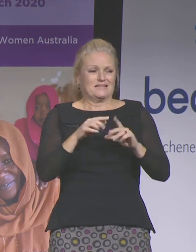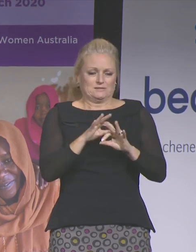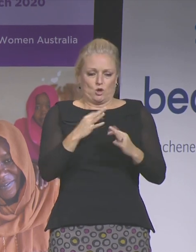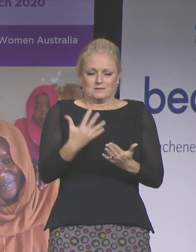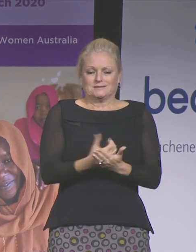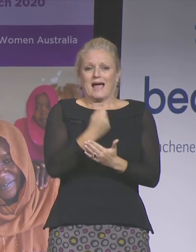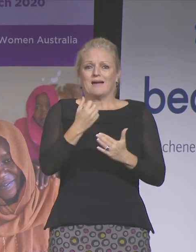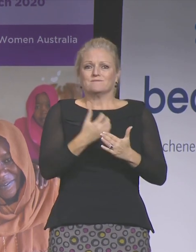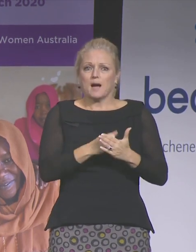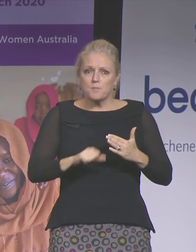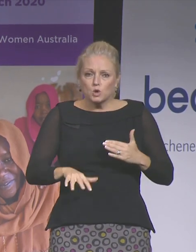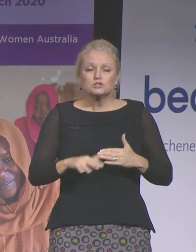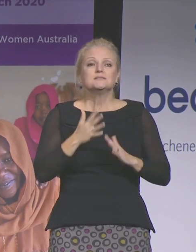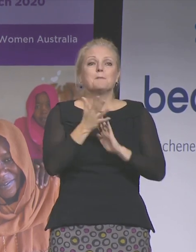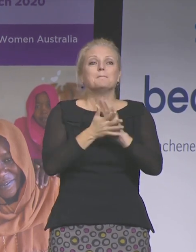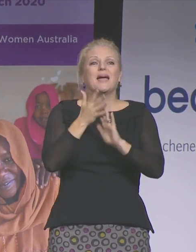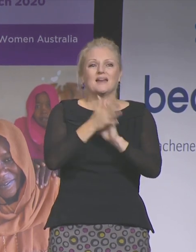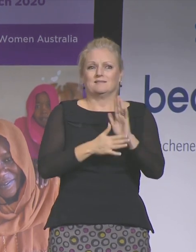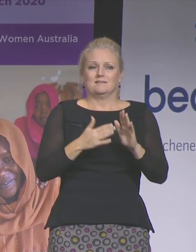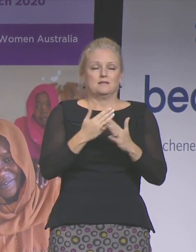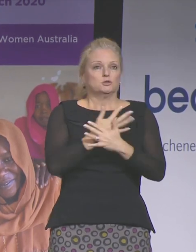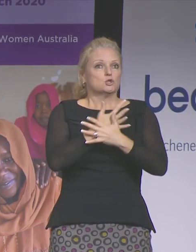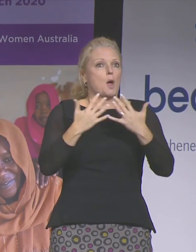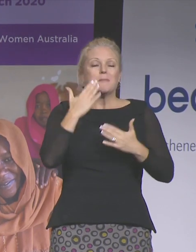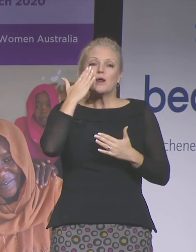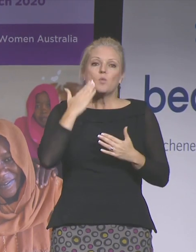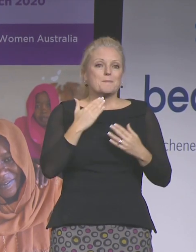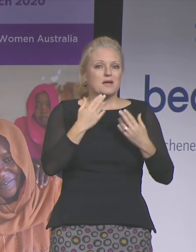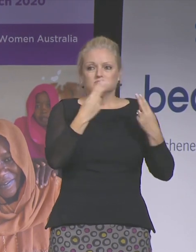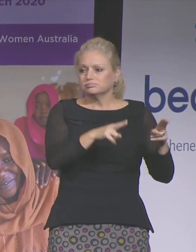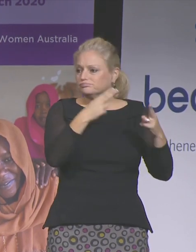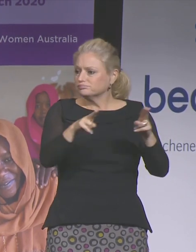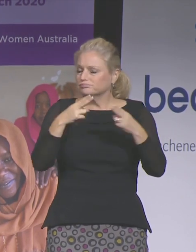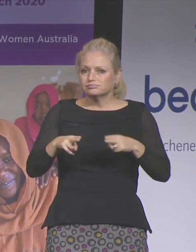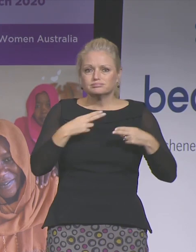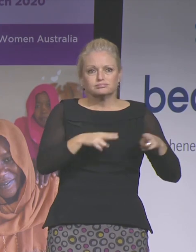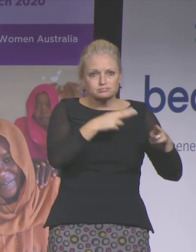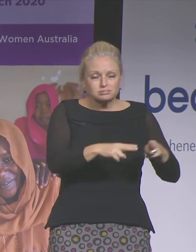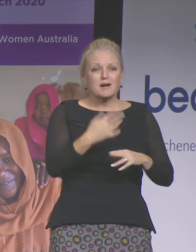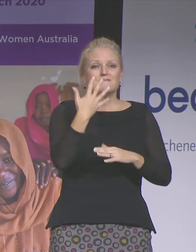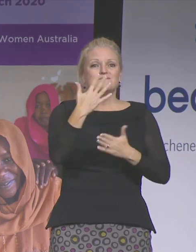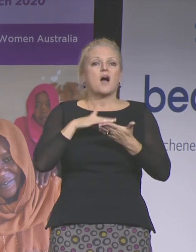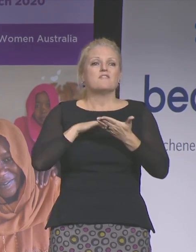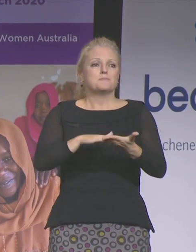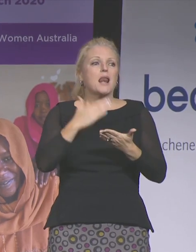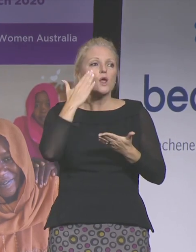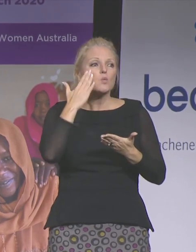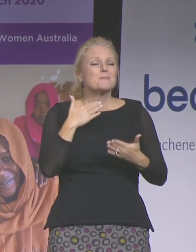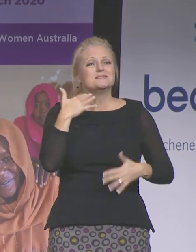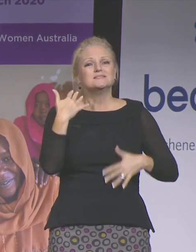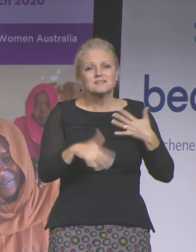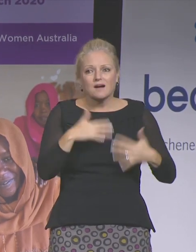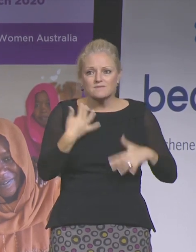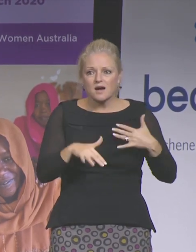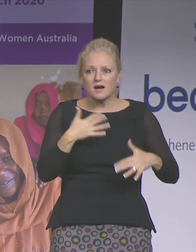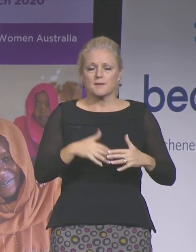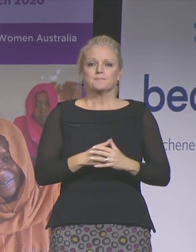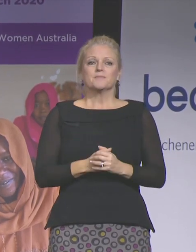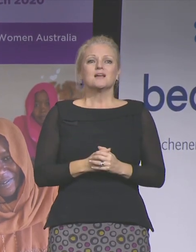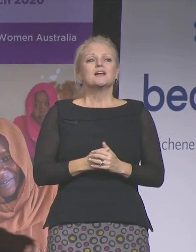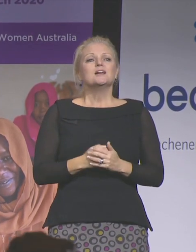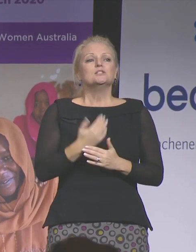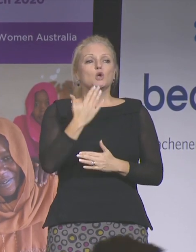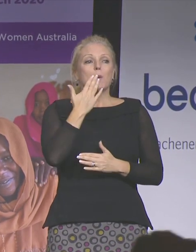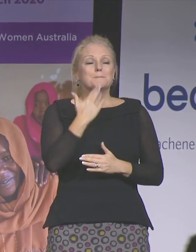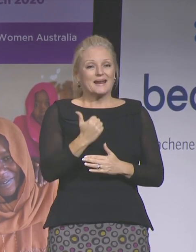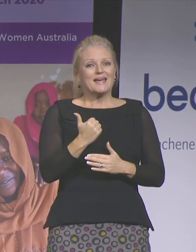47,000 women die and a further 5 million suffer. So I want you to understand that